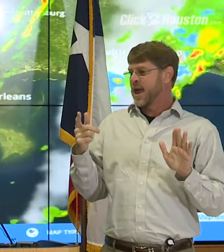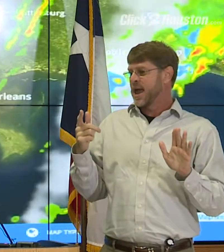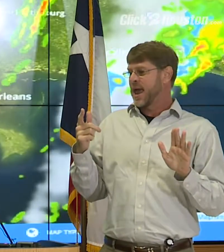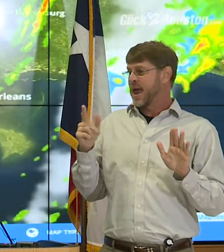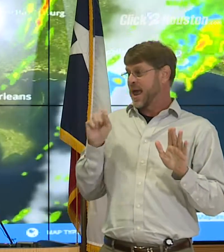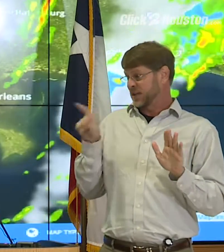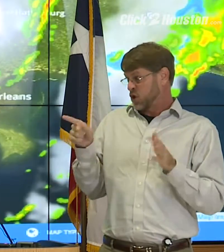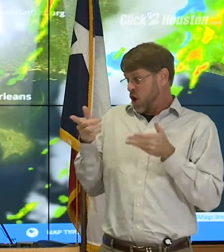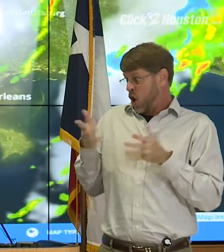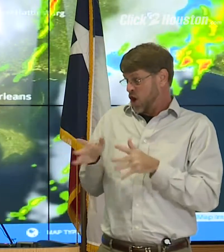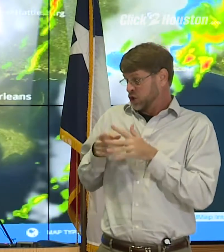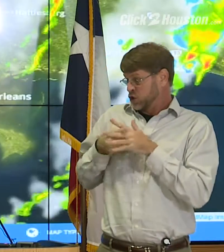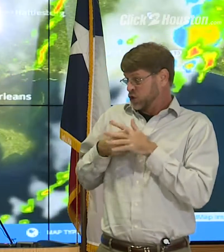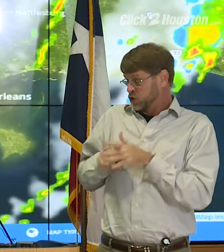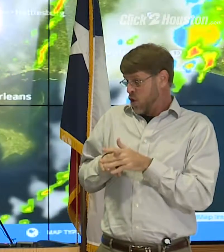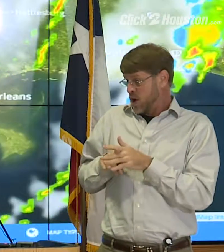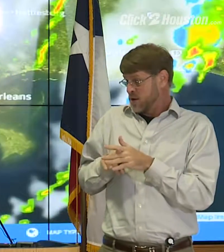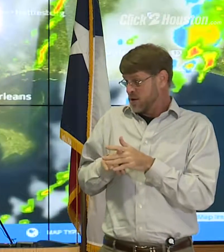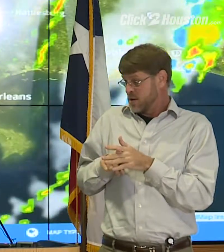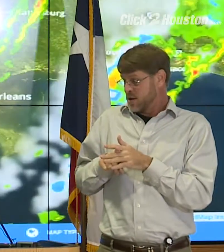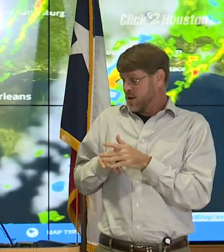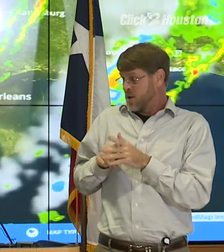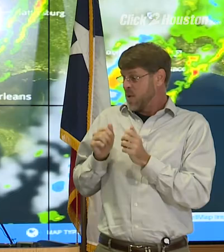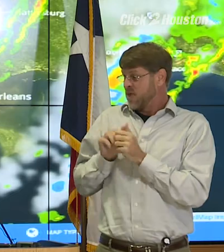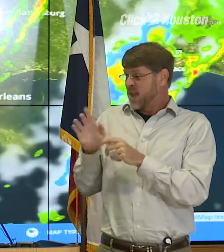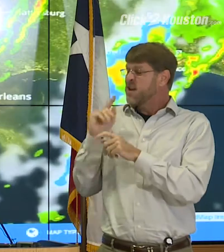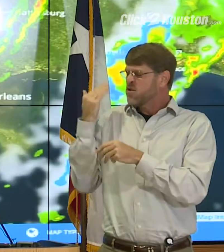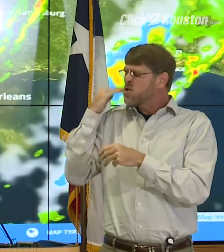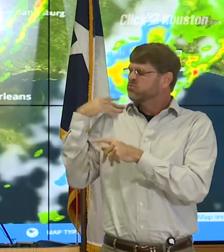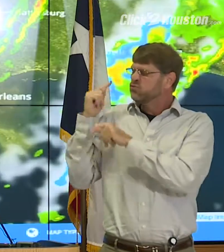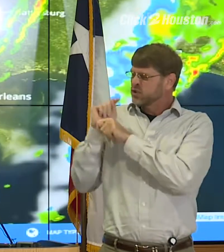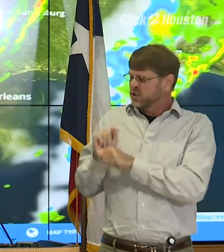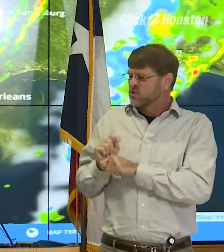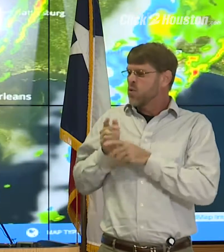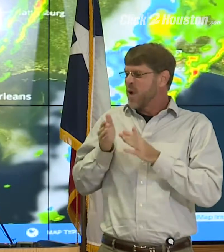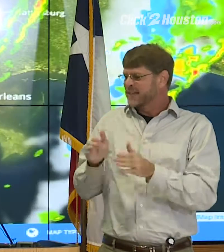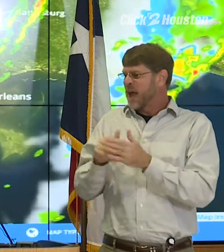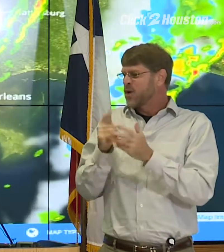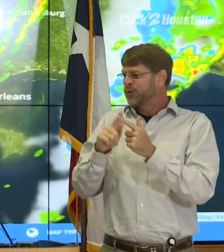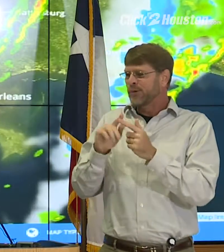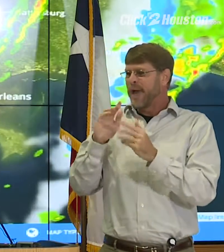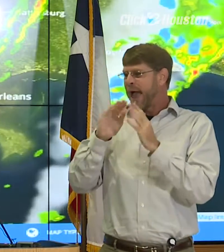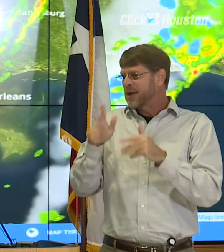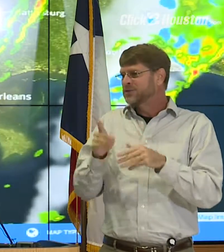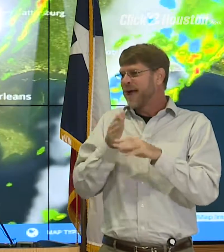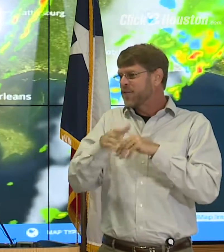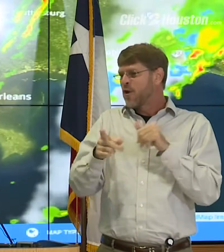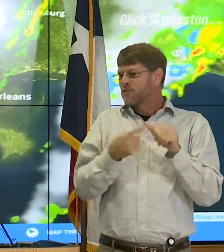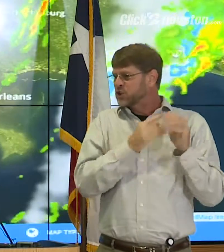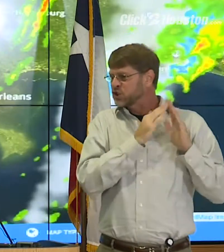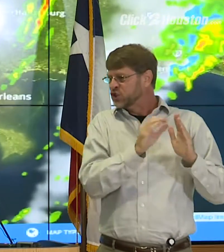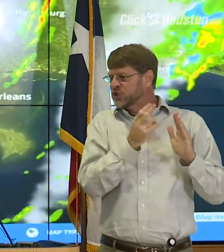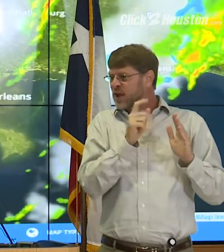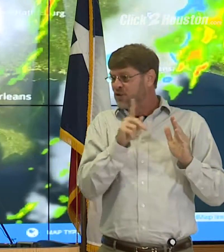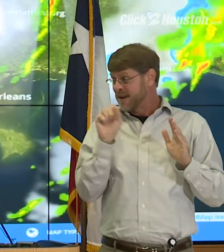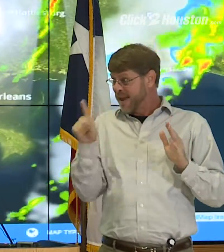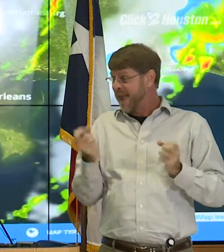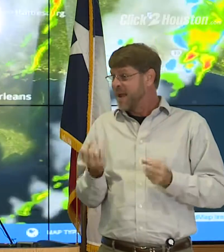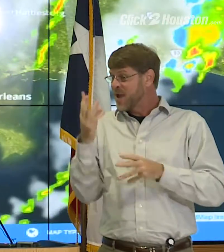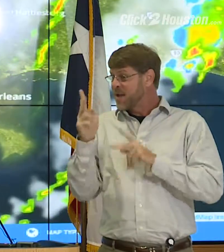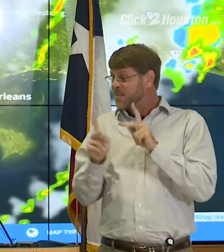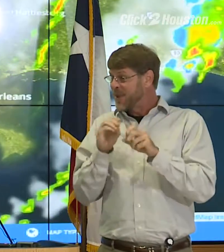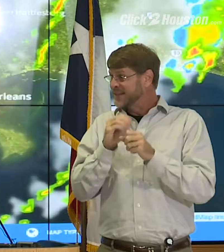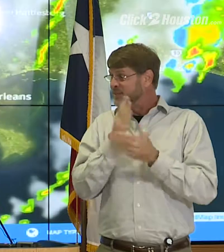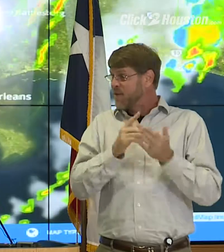Has this already started getting people into different hotels on these traditional ways of housing beyond the first shelter setting? How many people are in